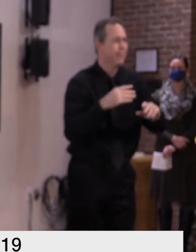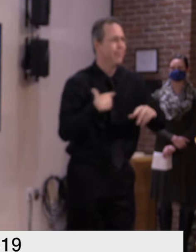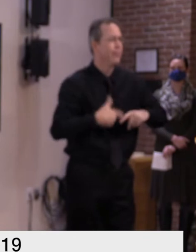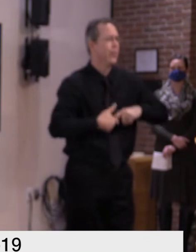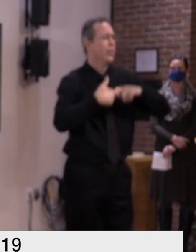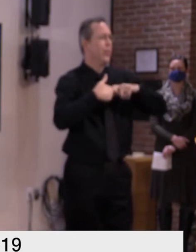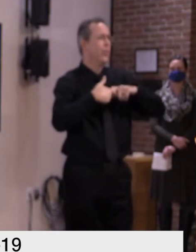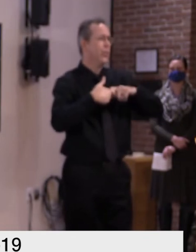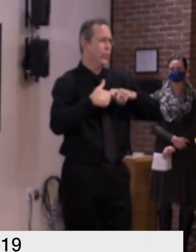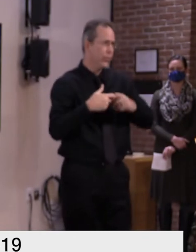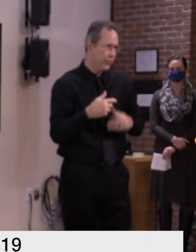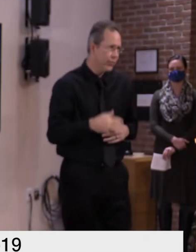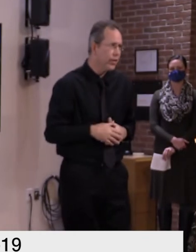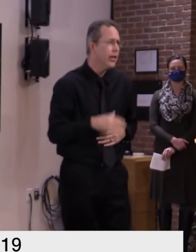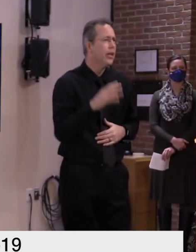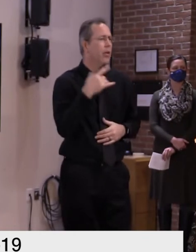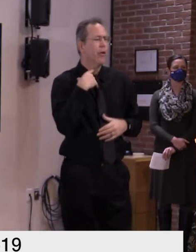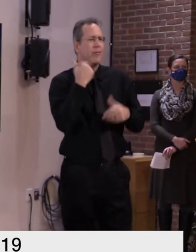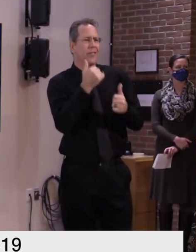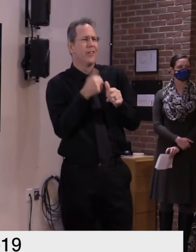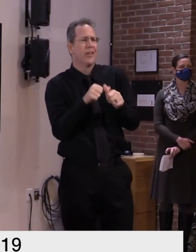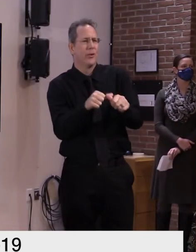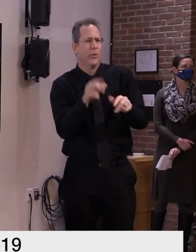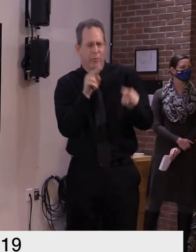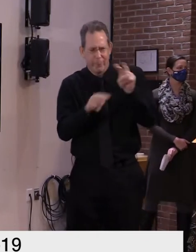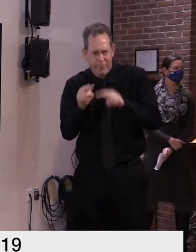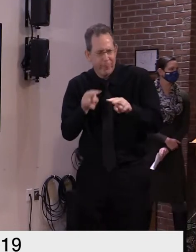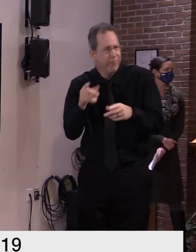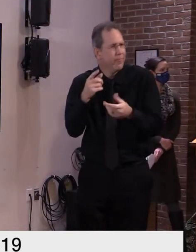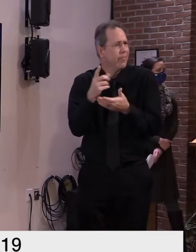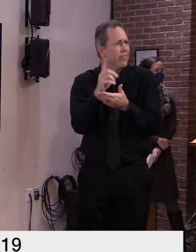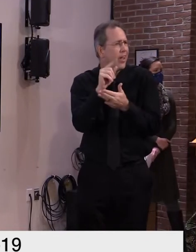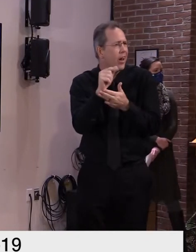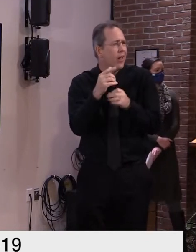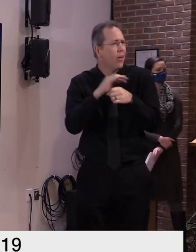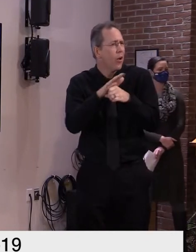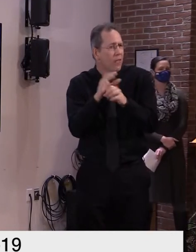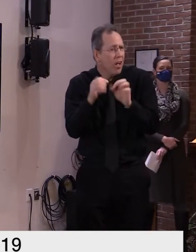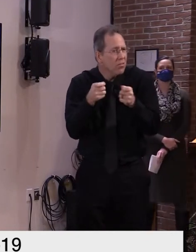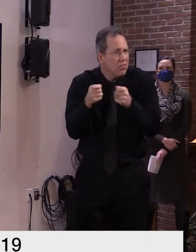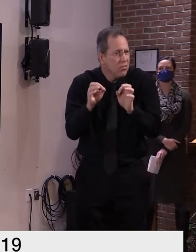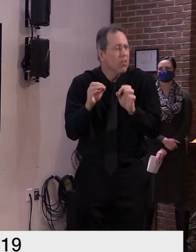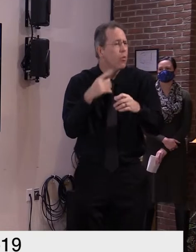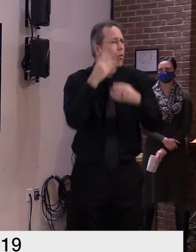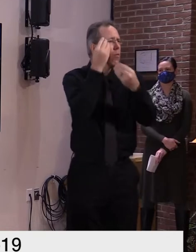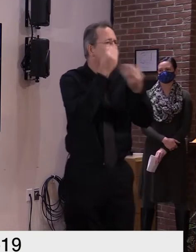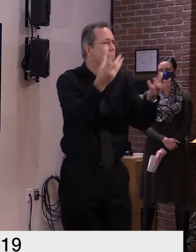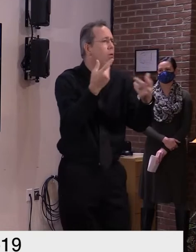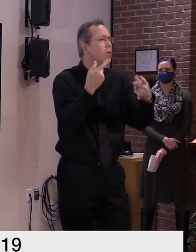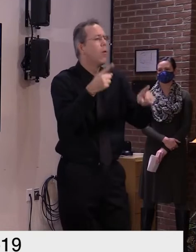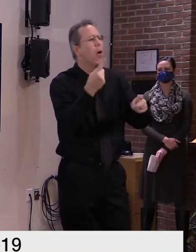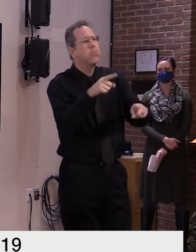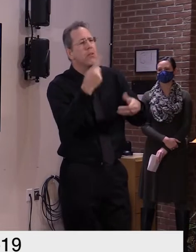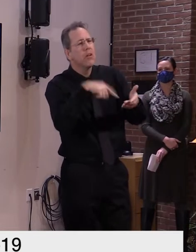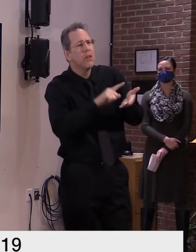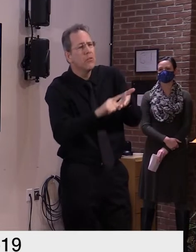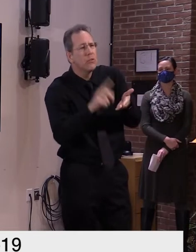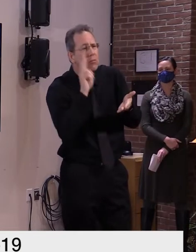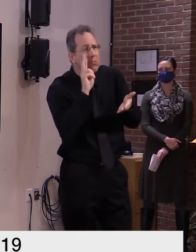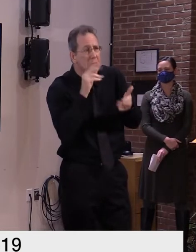continuing to reevaluate that decision based on the data and we'll revisit this issue next week